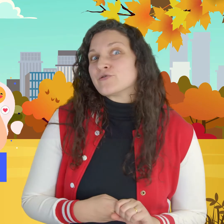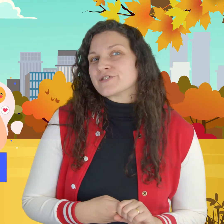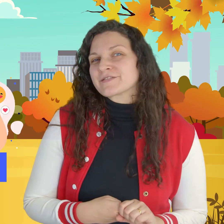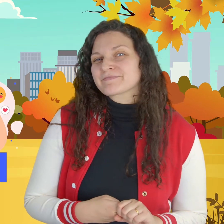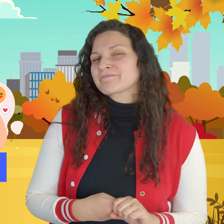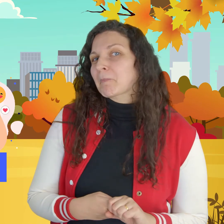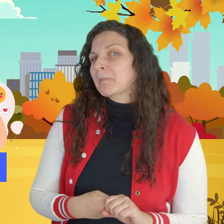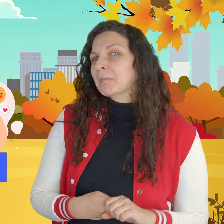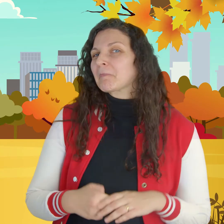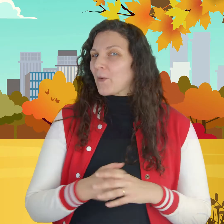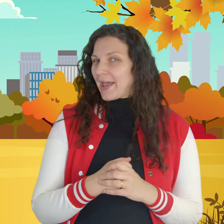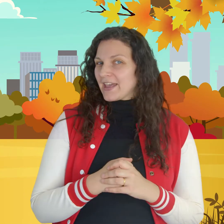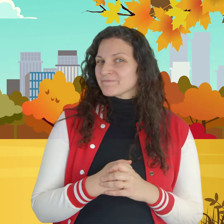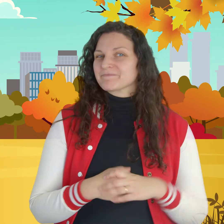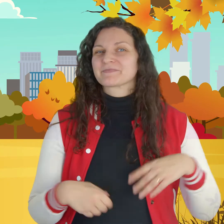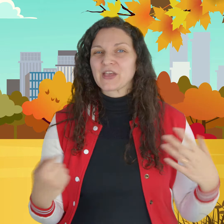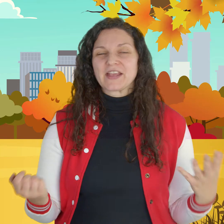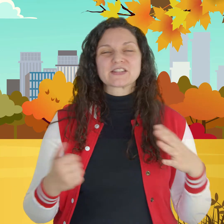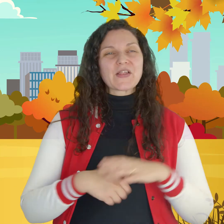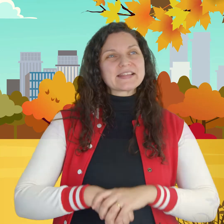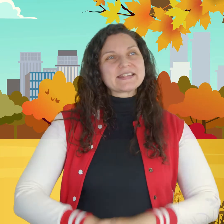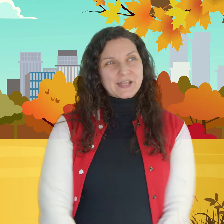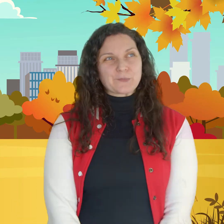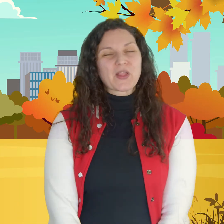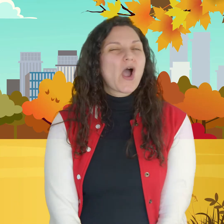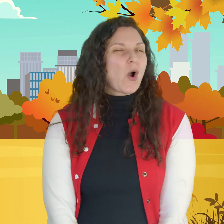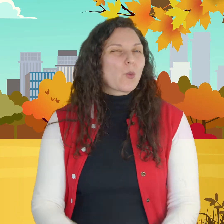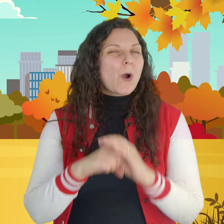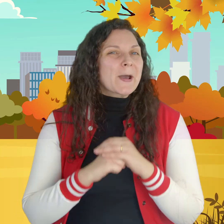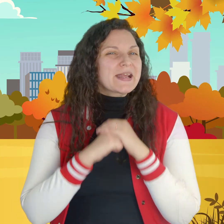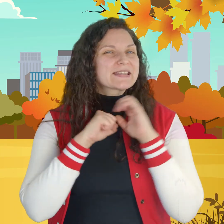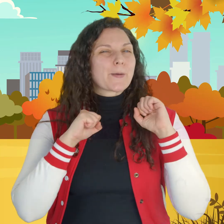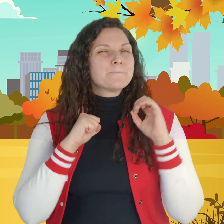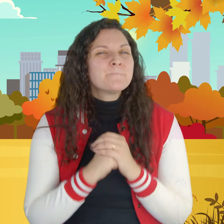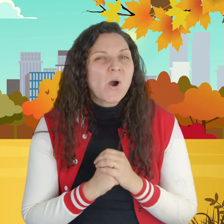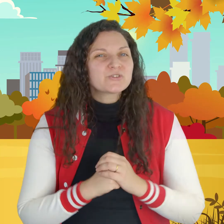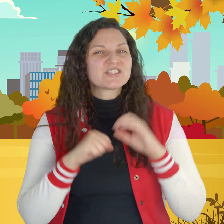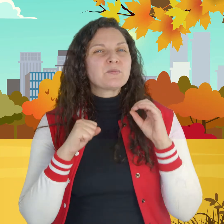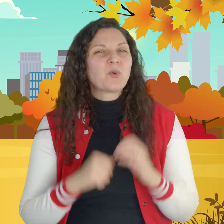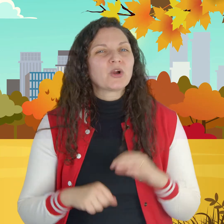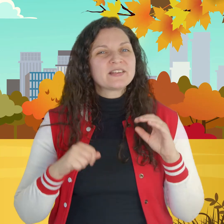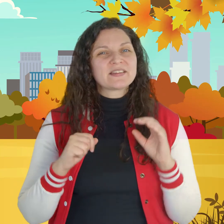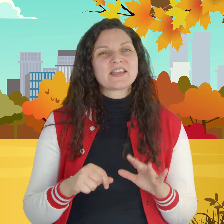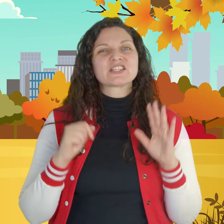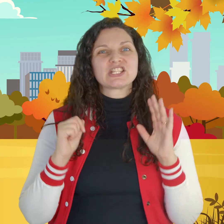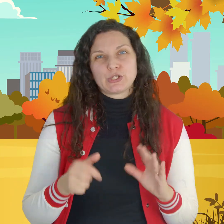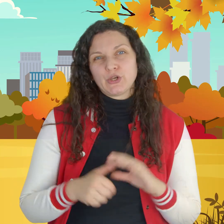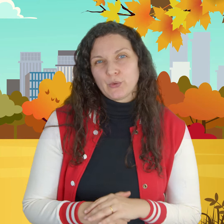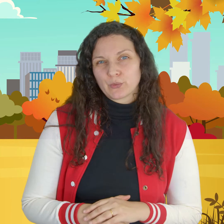okay okay so let's see let's see what is the most important things what